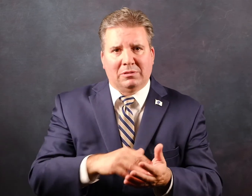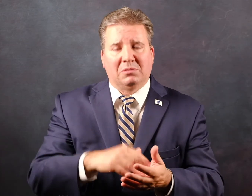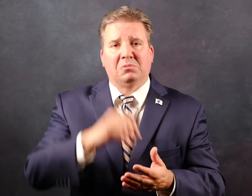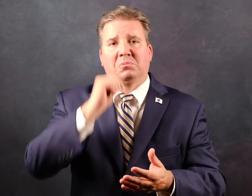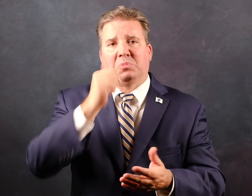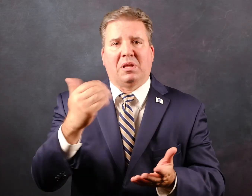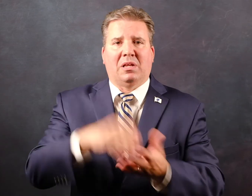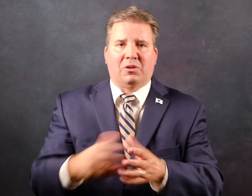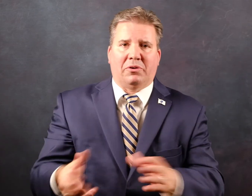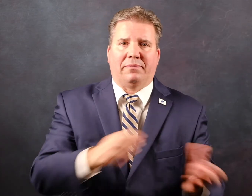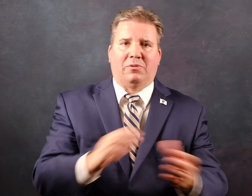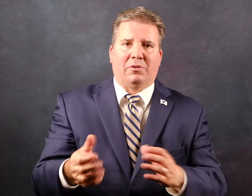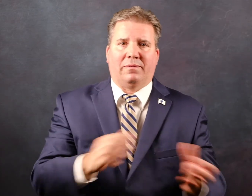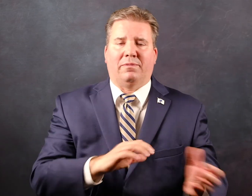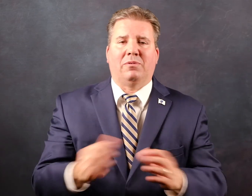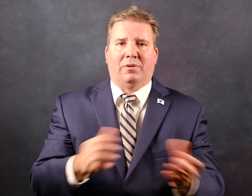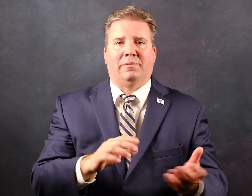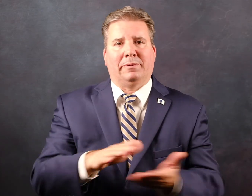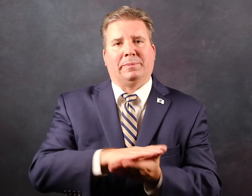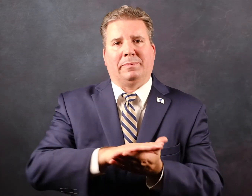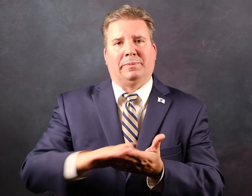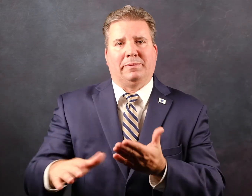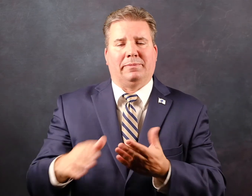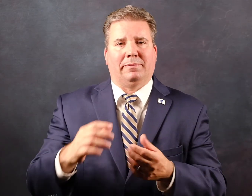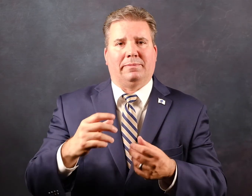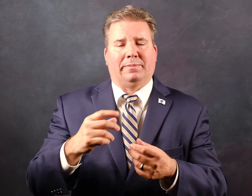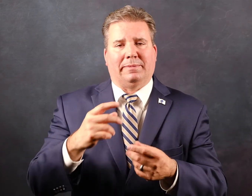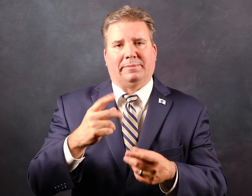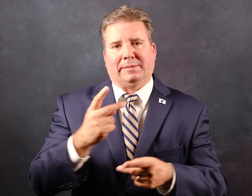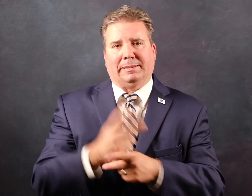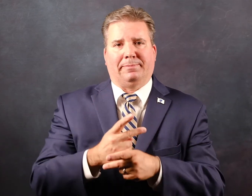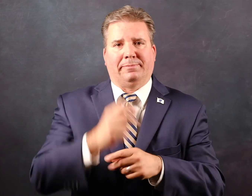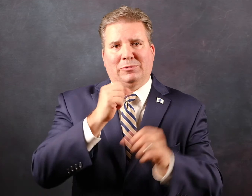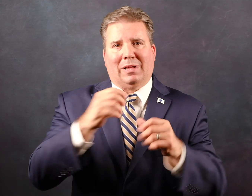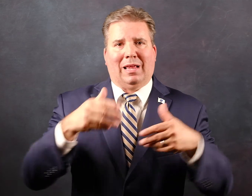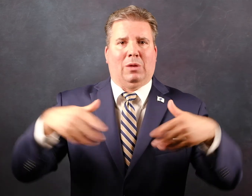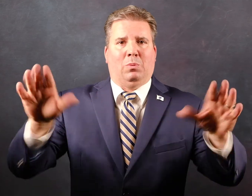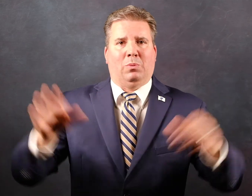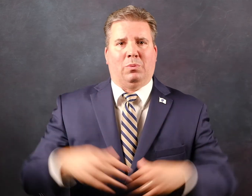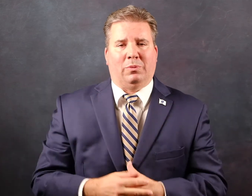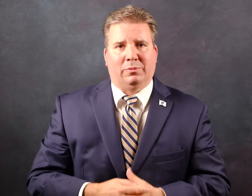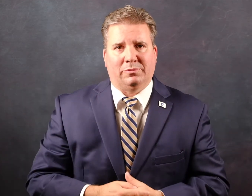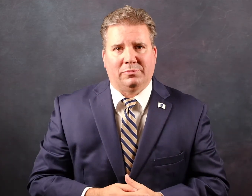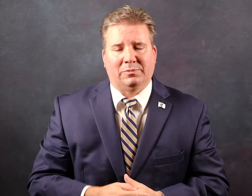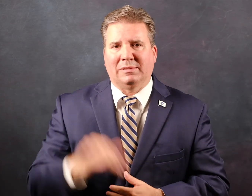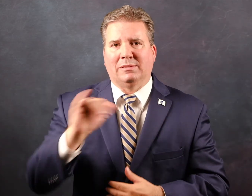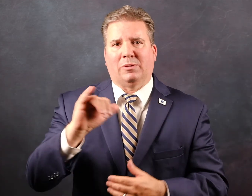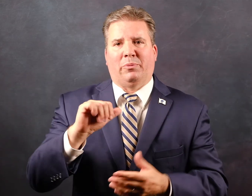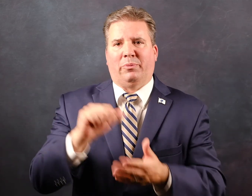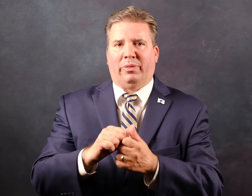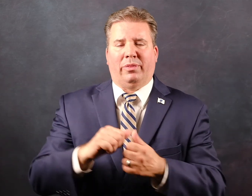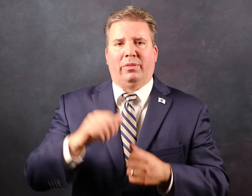causing mosquitoes in the area so it's important to keep stagnant water clean to keep the mosquitoes away